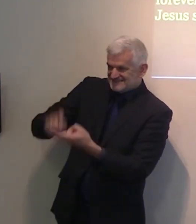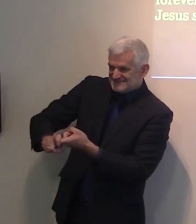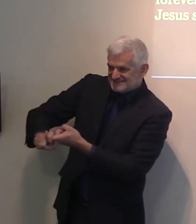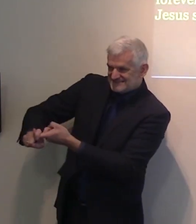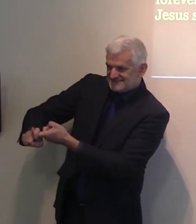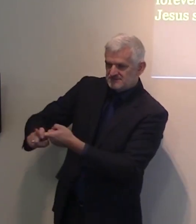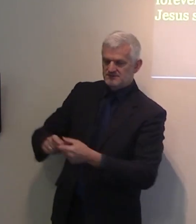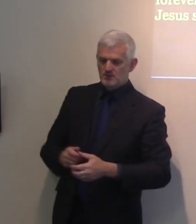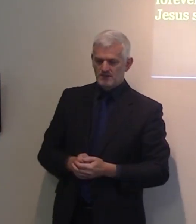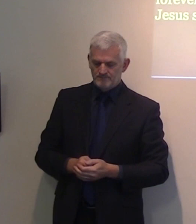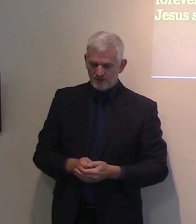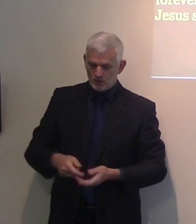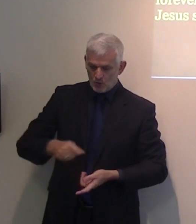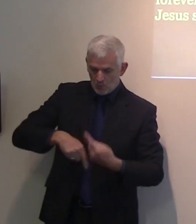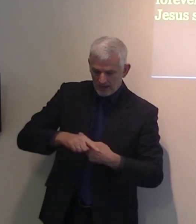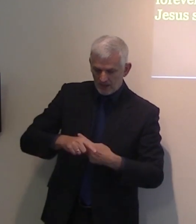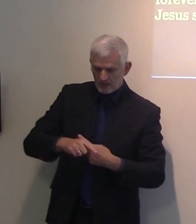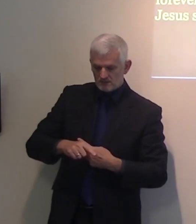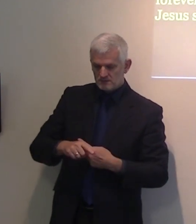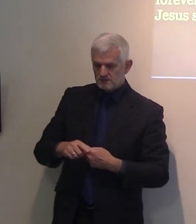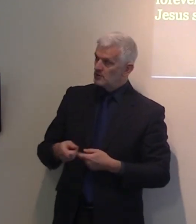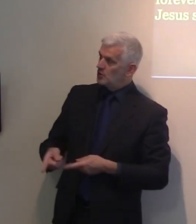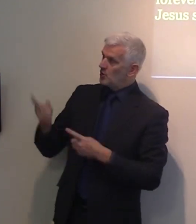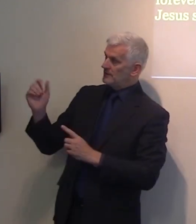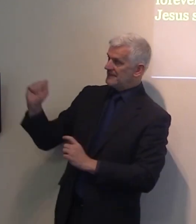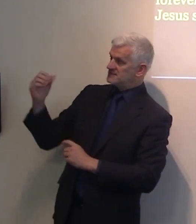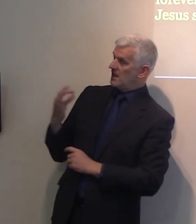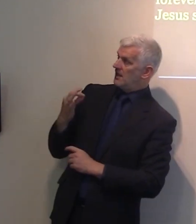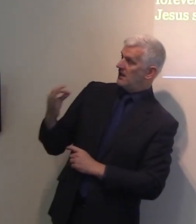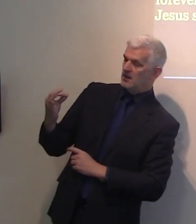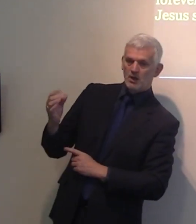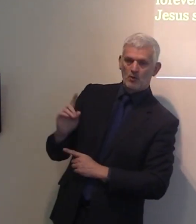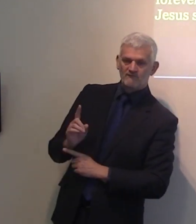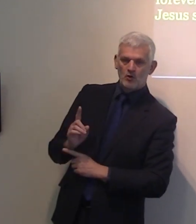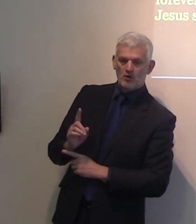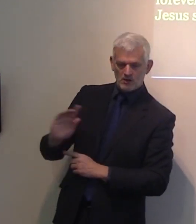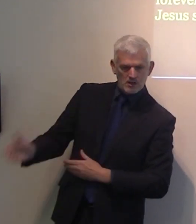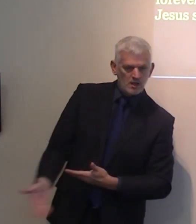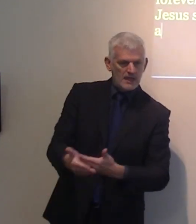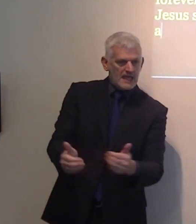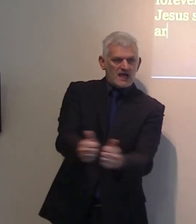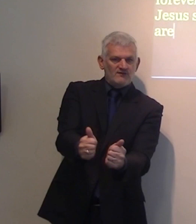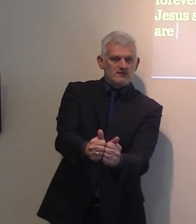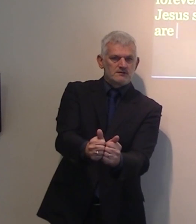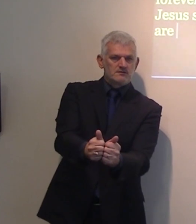Christ's ambassadors for an everlasting and eternal covenant. So, we are his